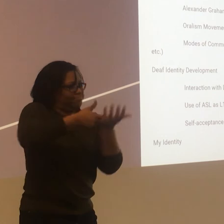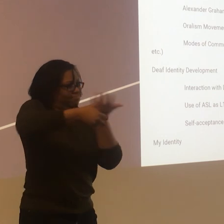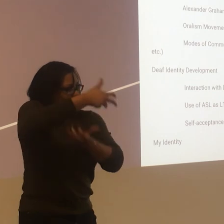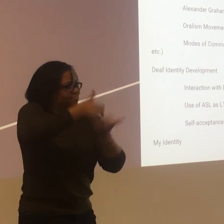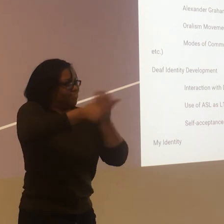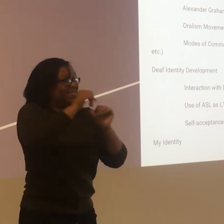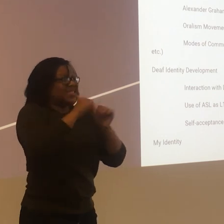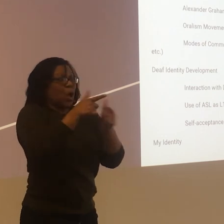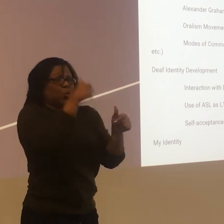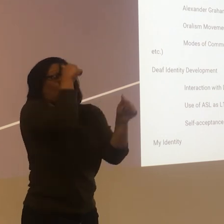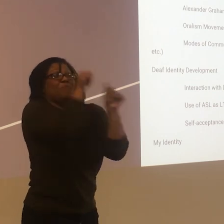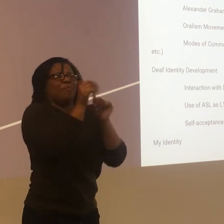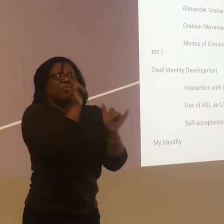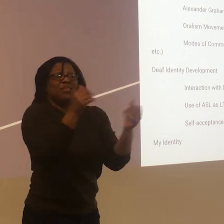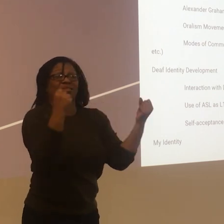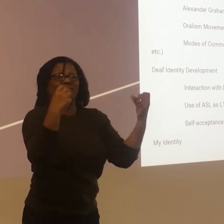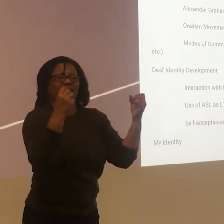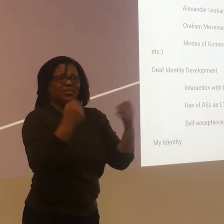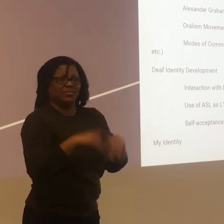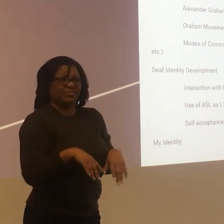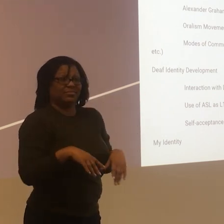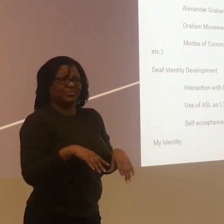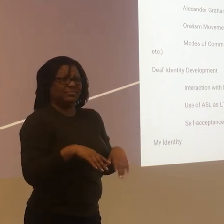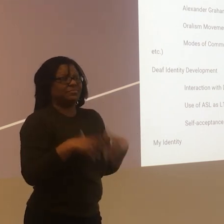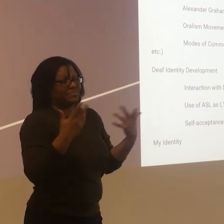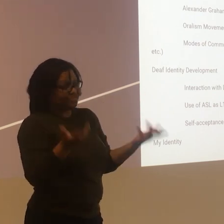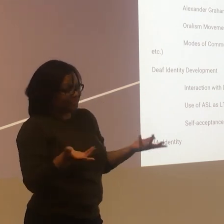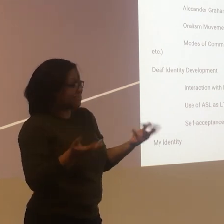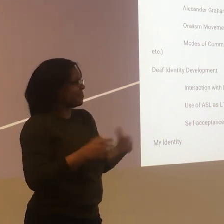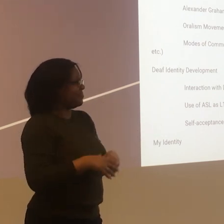improve your communication. It's how you remember it. It's how you remember your signs.